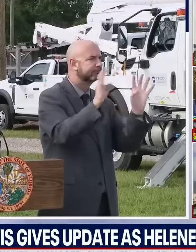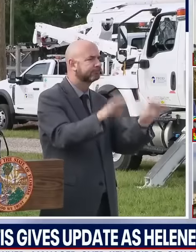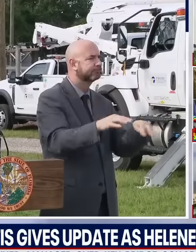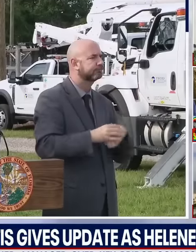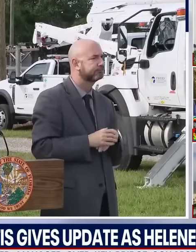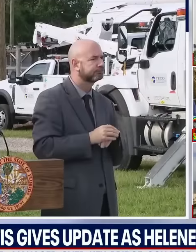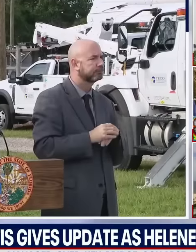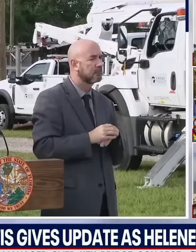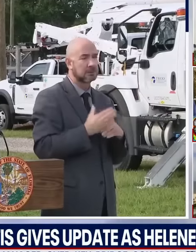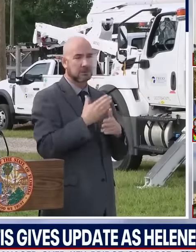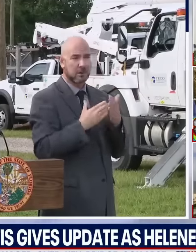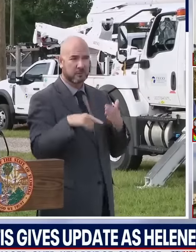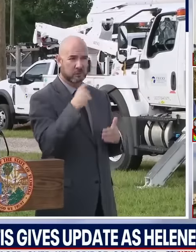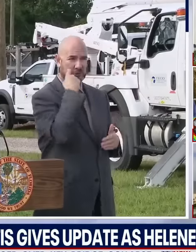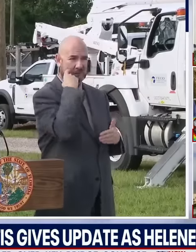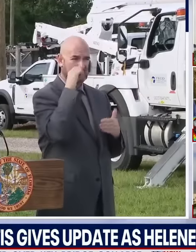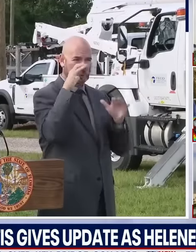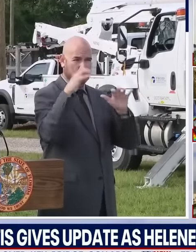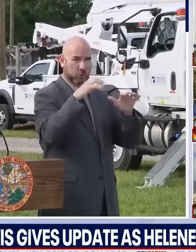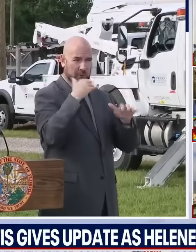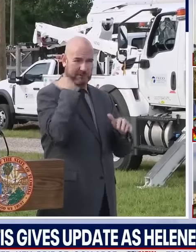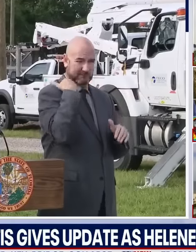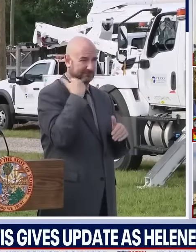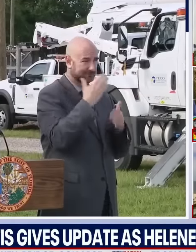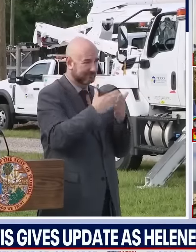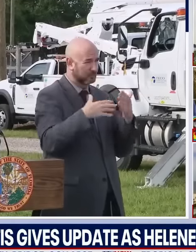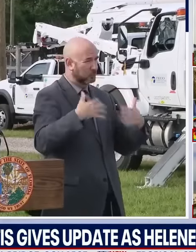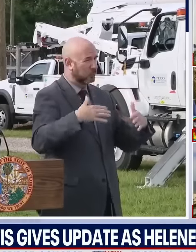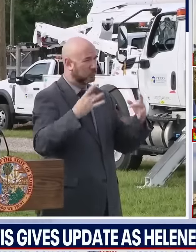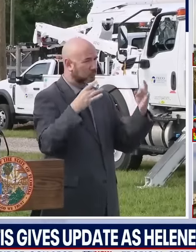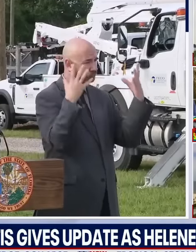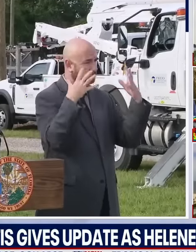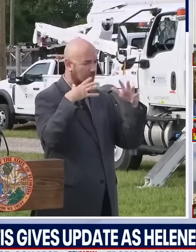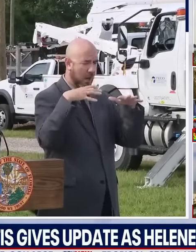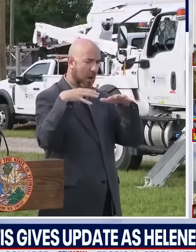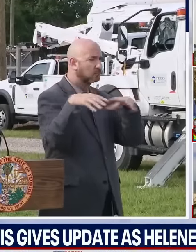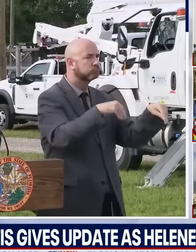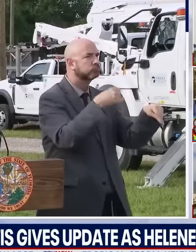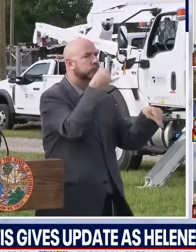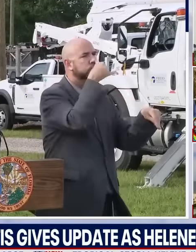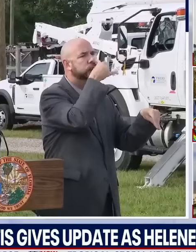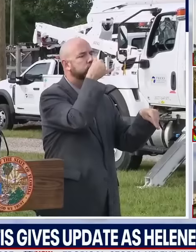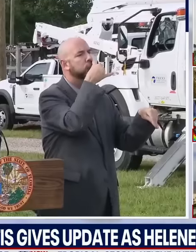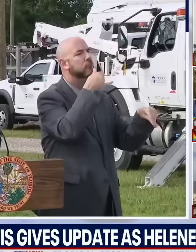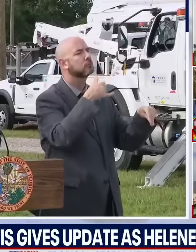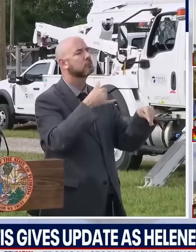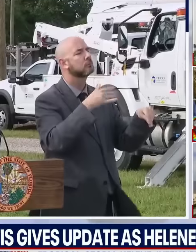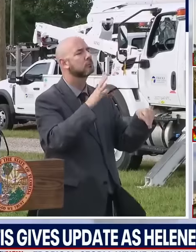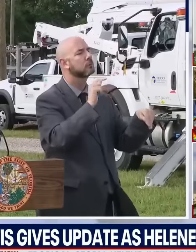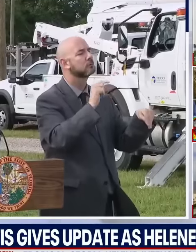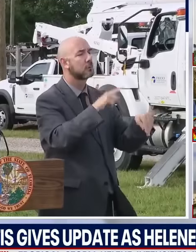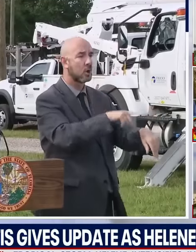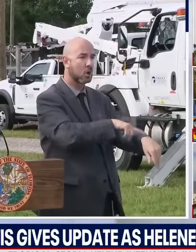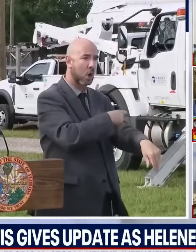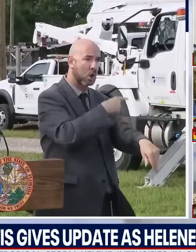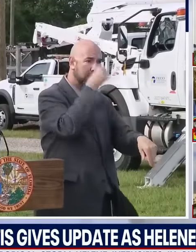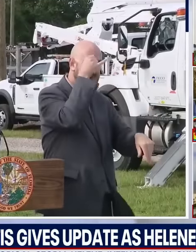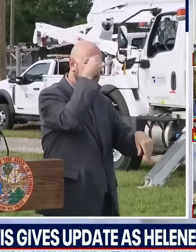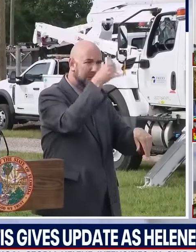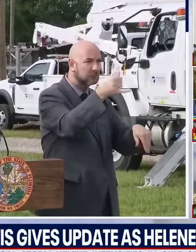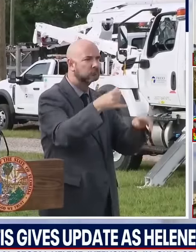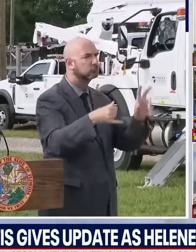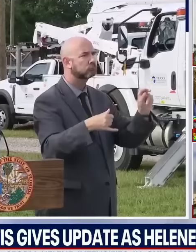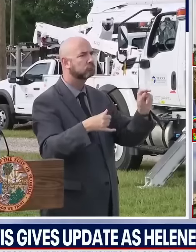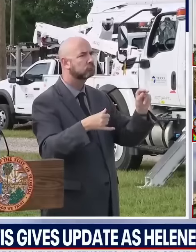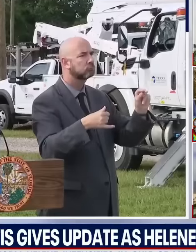had significant outages in terms of the number of customers, but the length in which they were out has been historically low